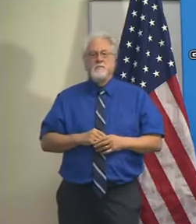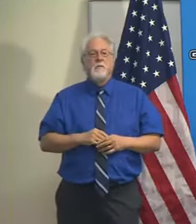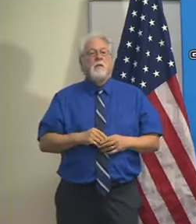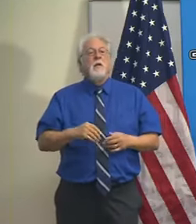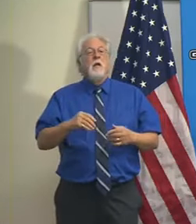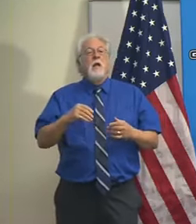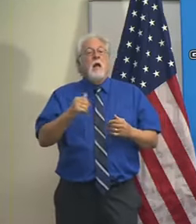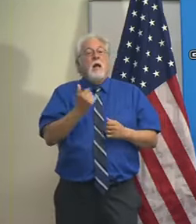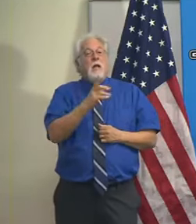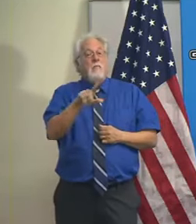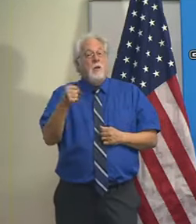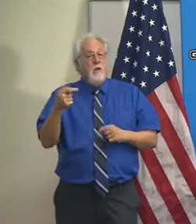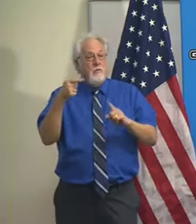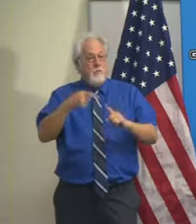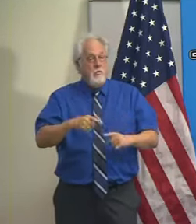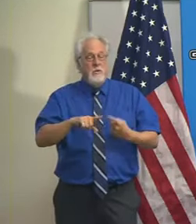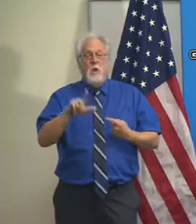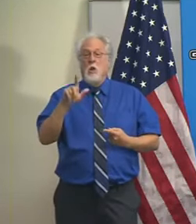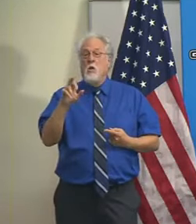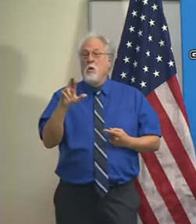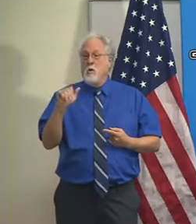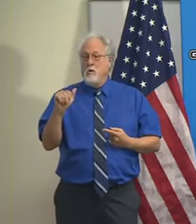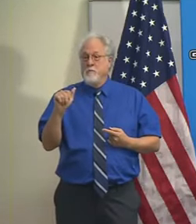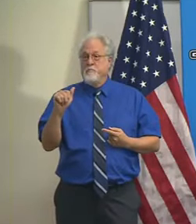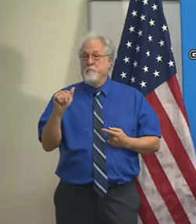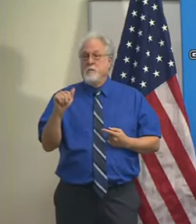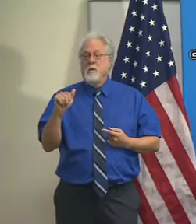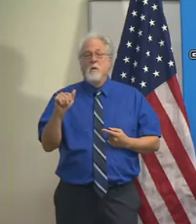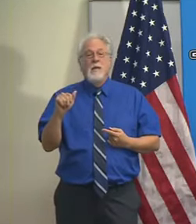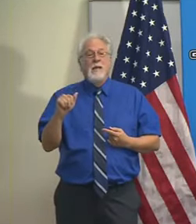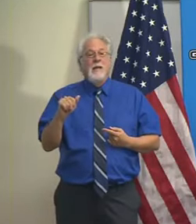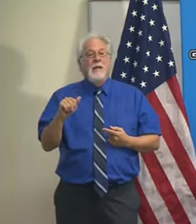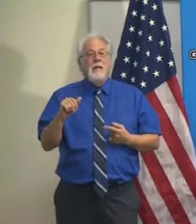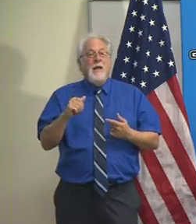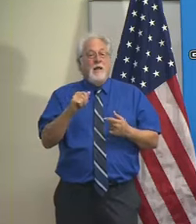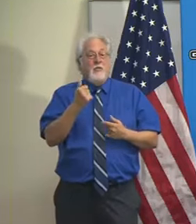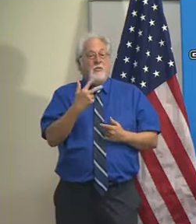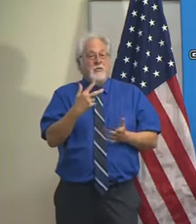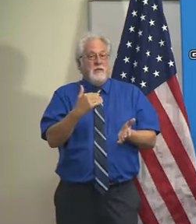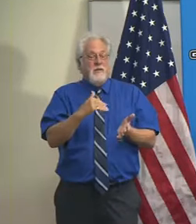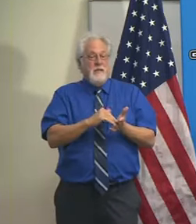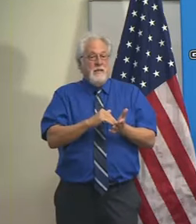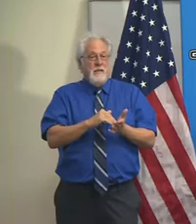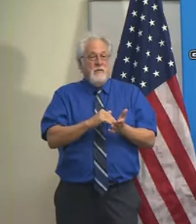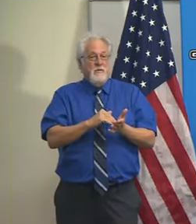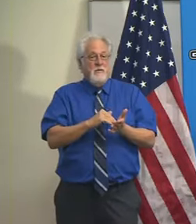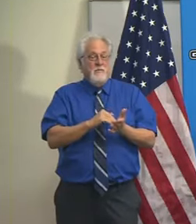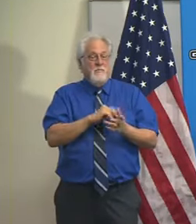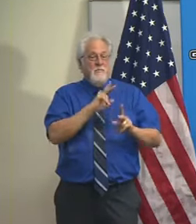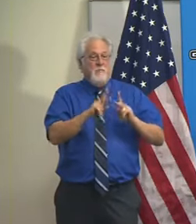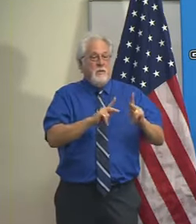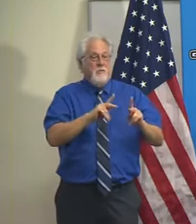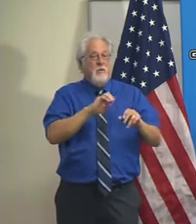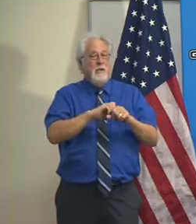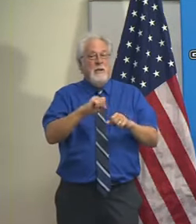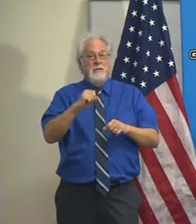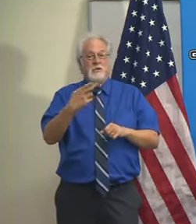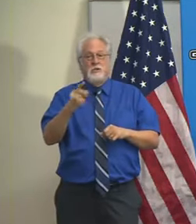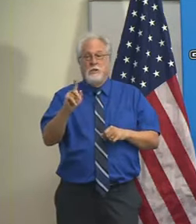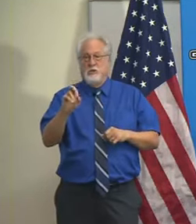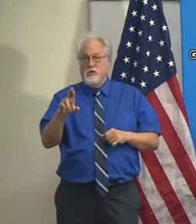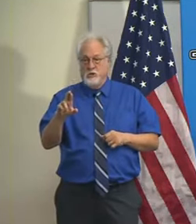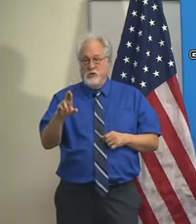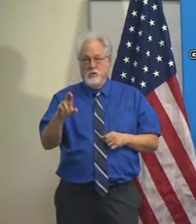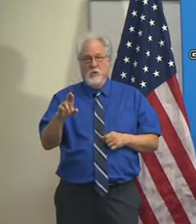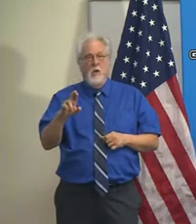A couple of other points on Laura, as of this morning, we are just shy of 13,000 individuals in our shelters in